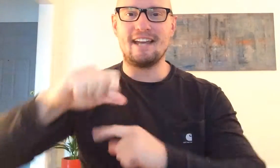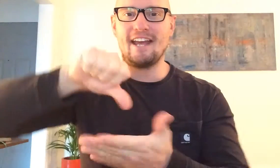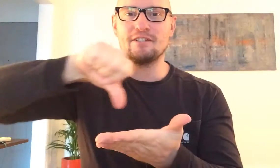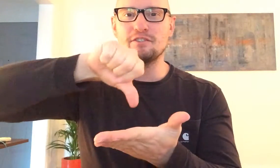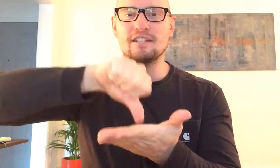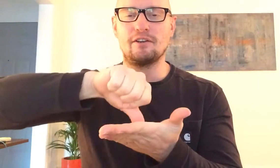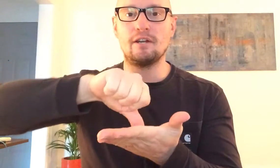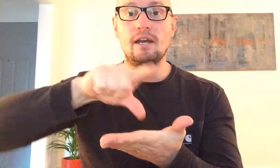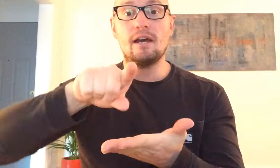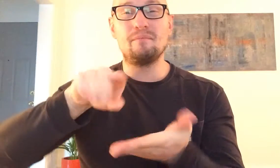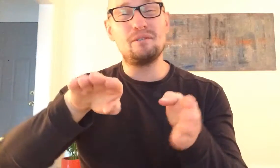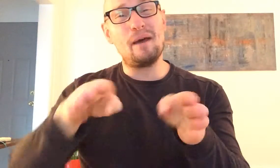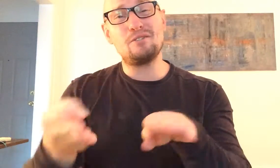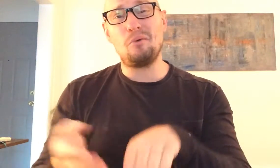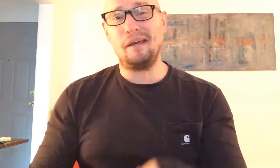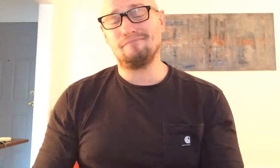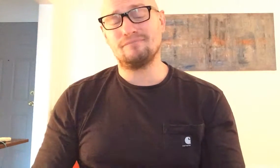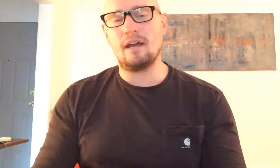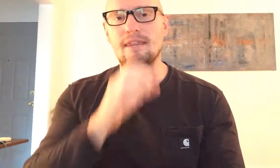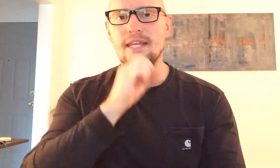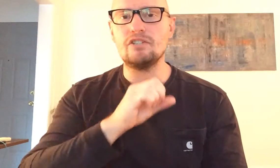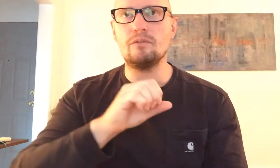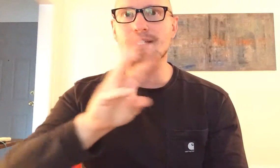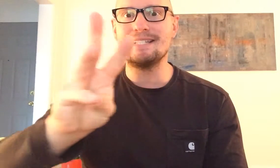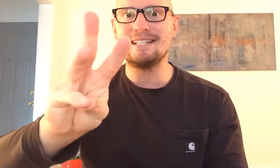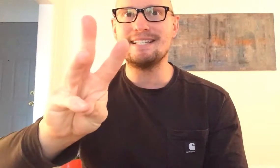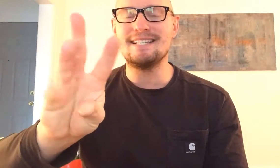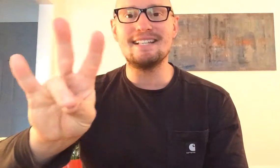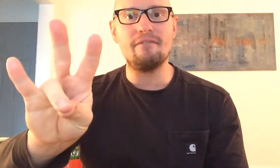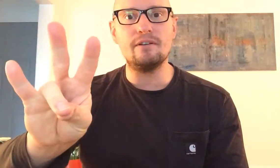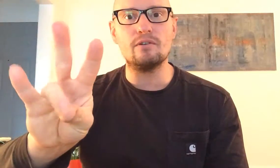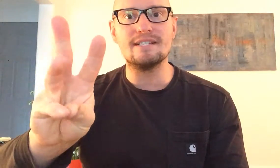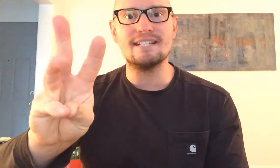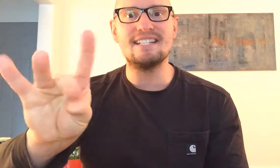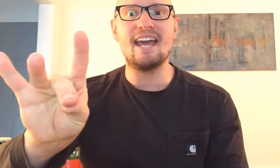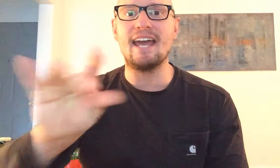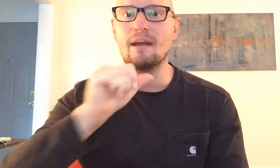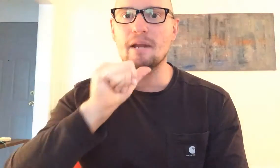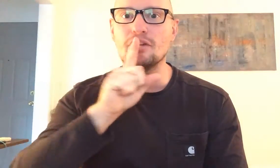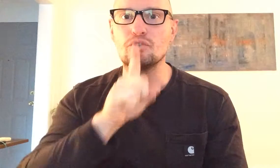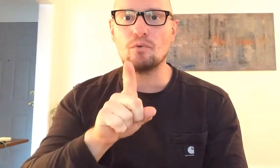Anikster Center and she passed away I think she was 67 or 68 I'm not sure